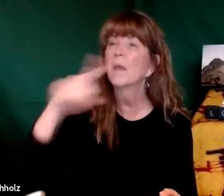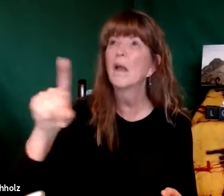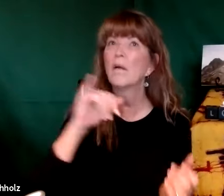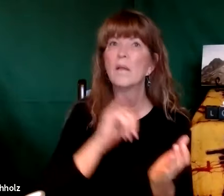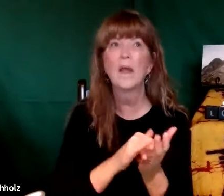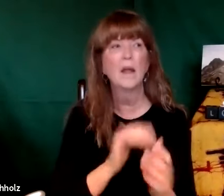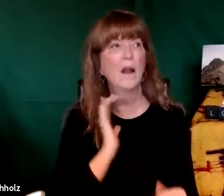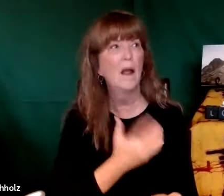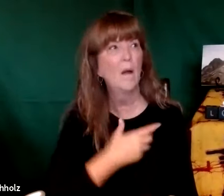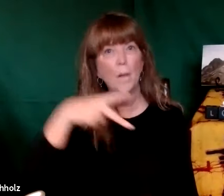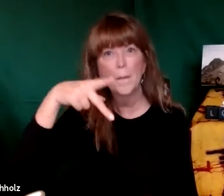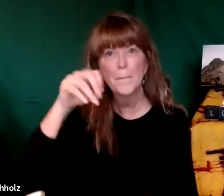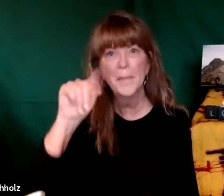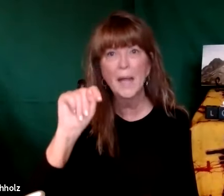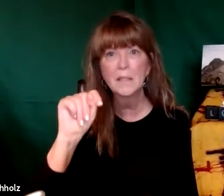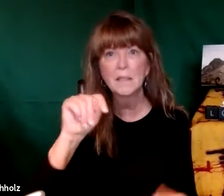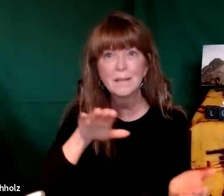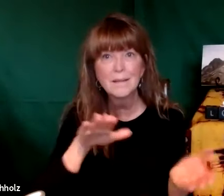we feel like God doesn't care that our